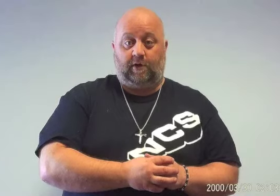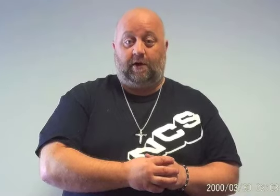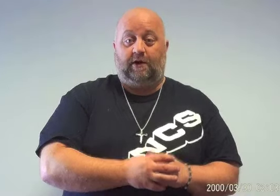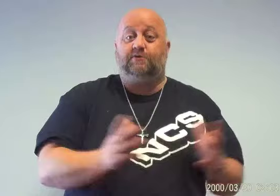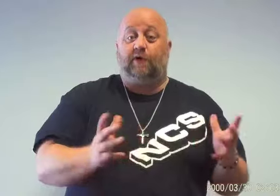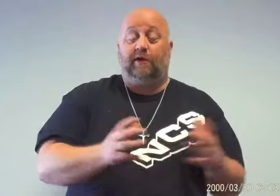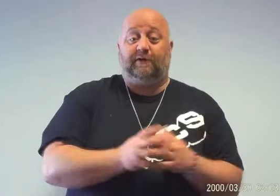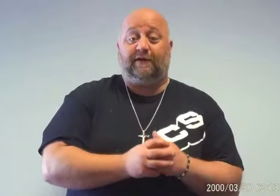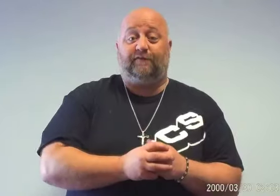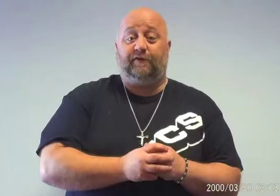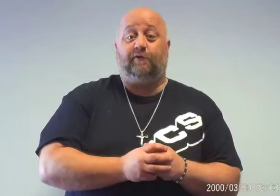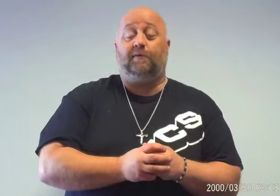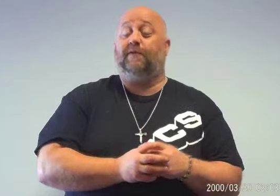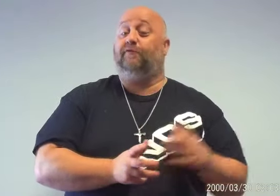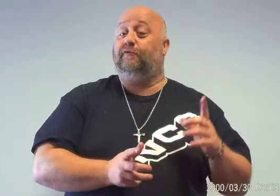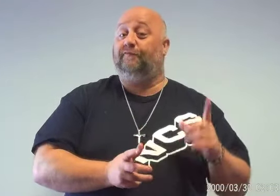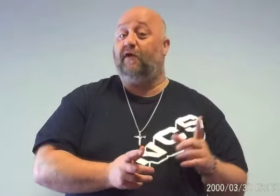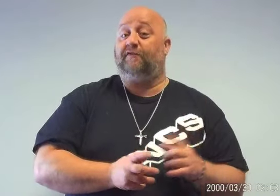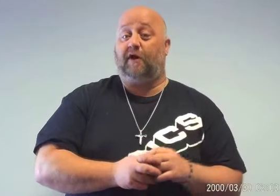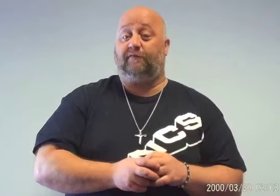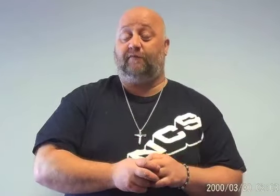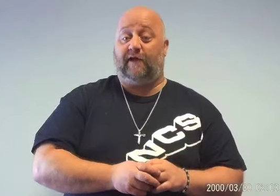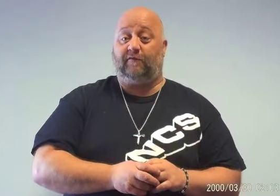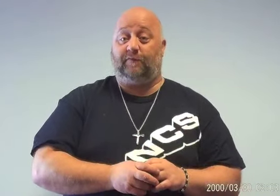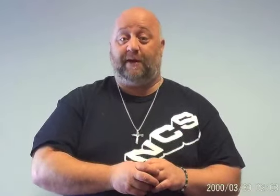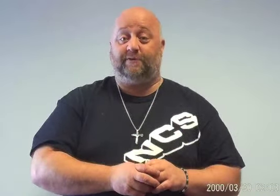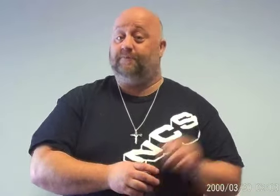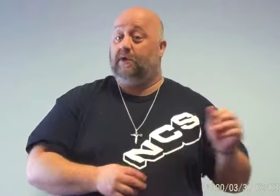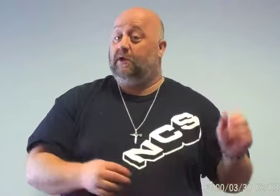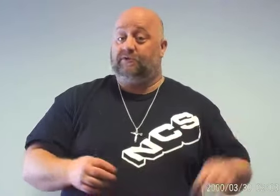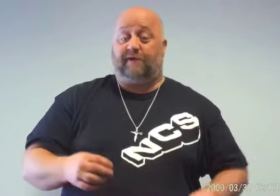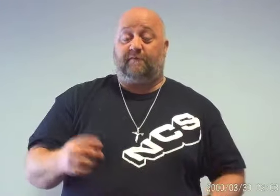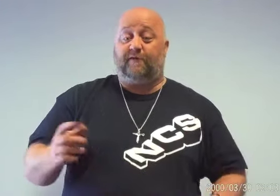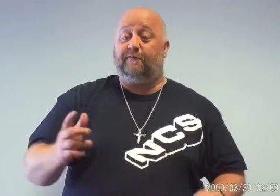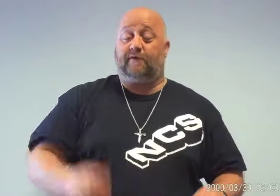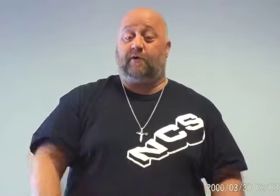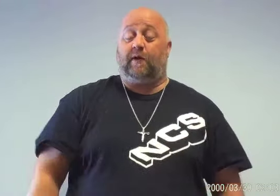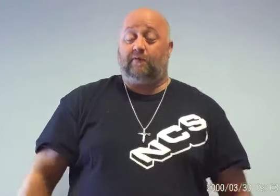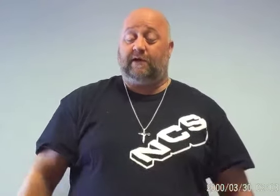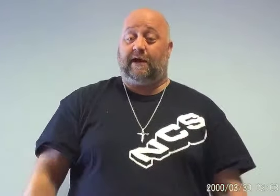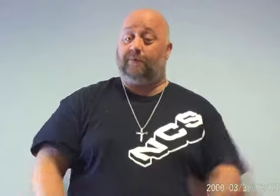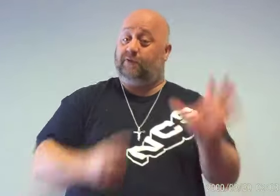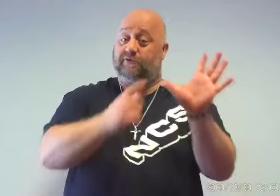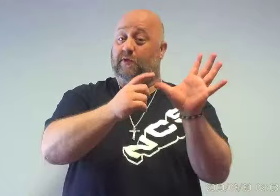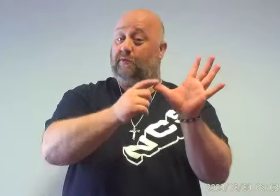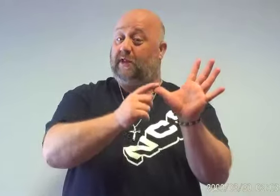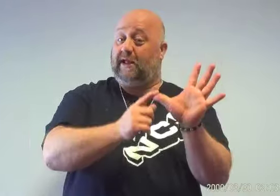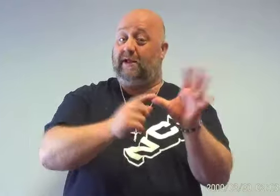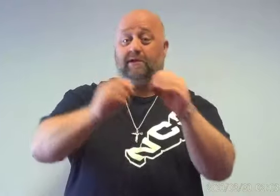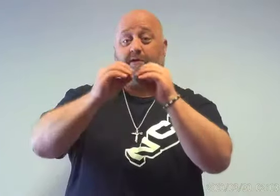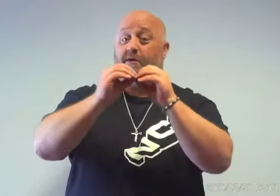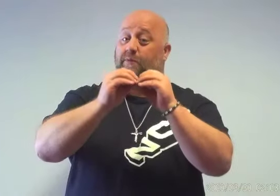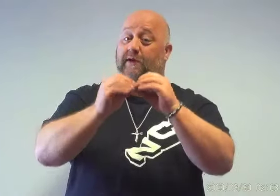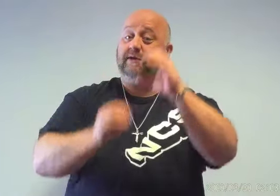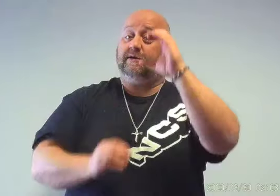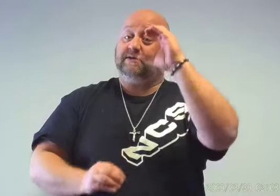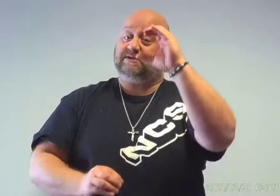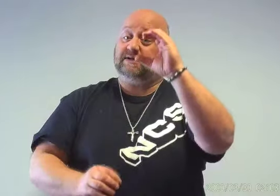So in the last video we went through the first half of the alphabet, to have a very, very quick recap. we went A, B, C,